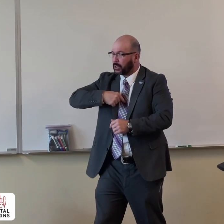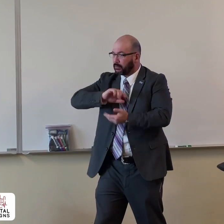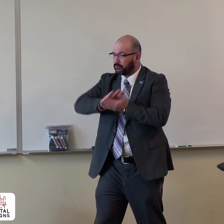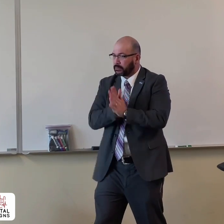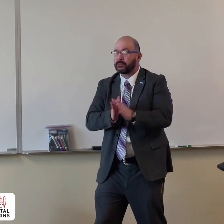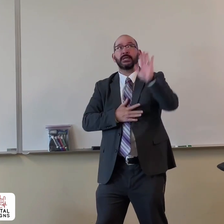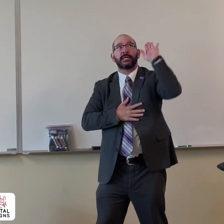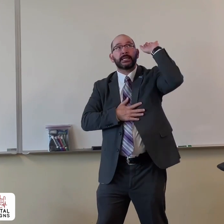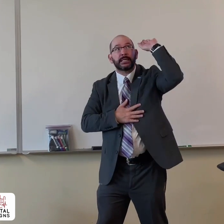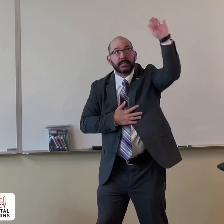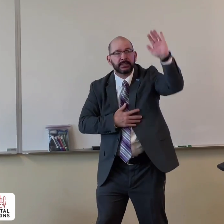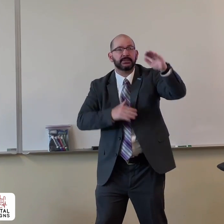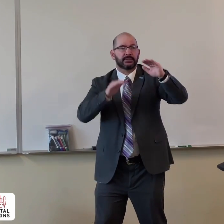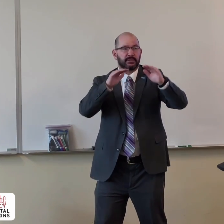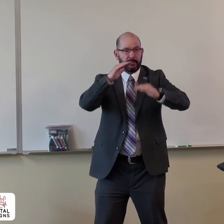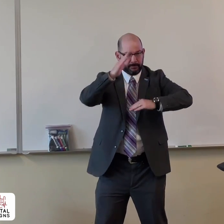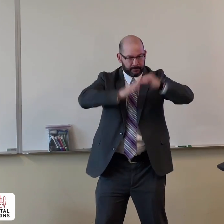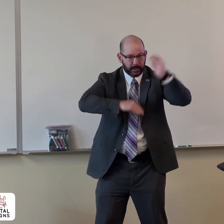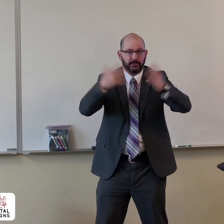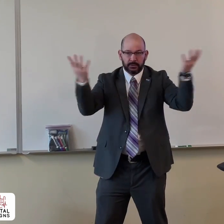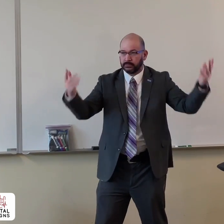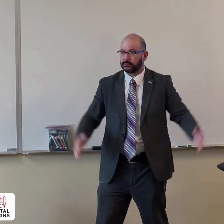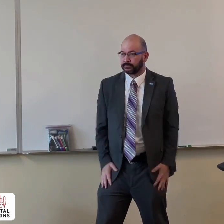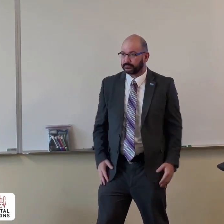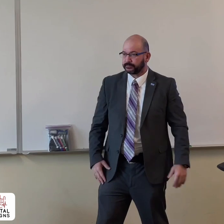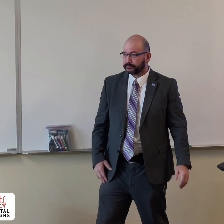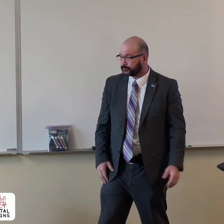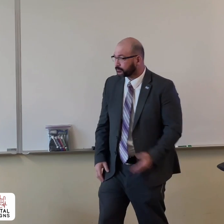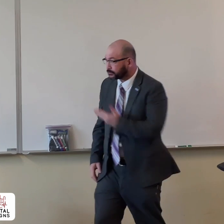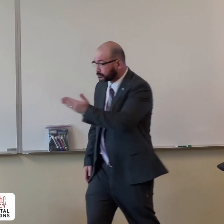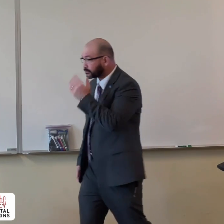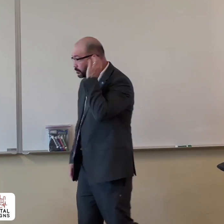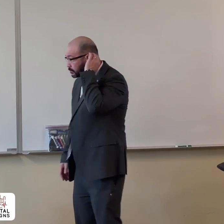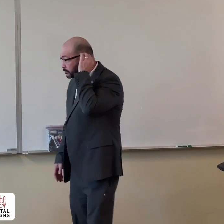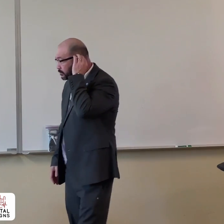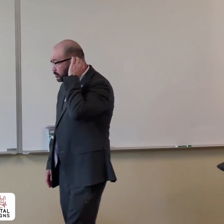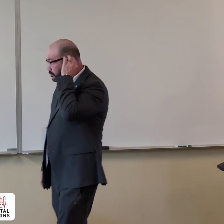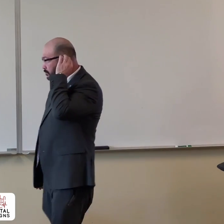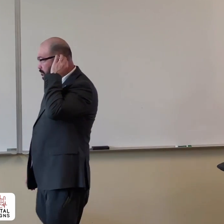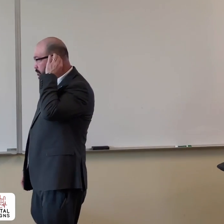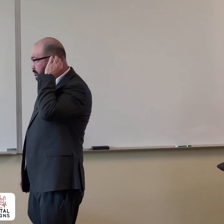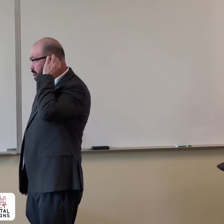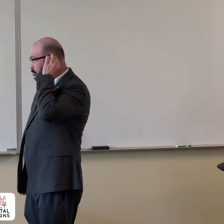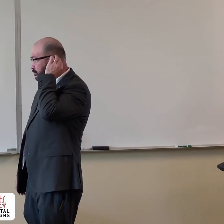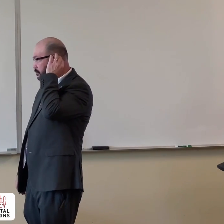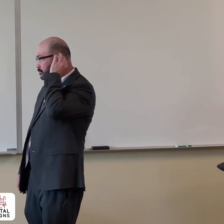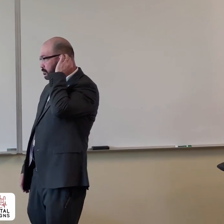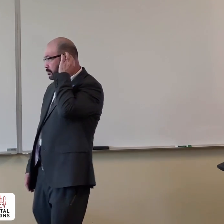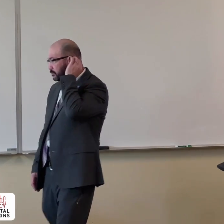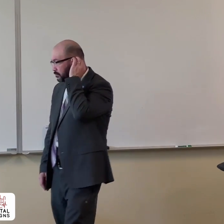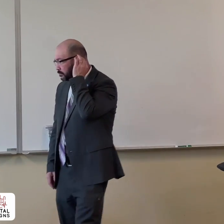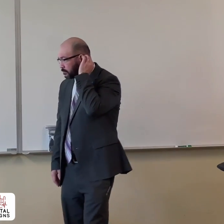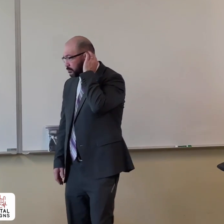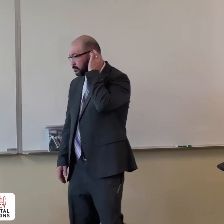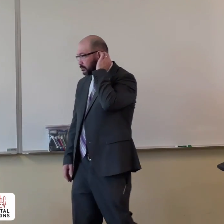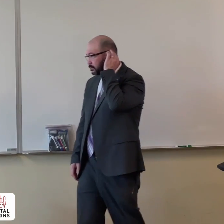is you and me his and we are his building the story let's see